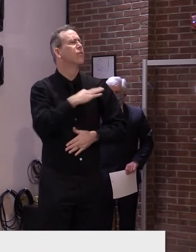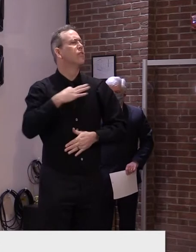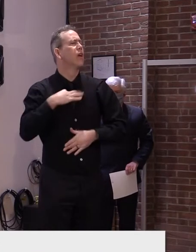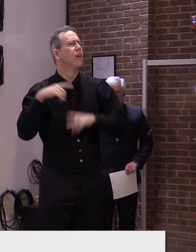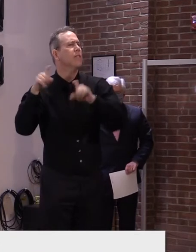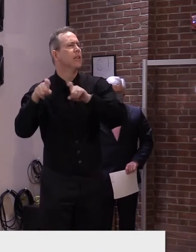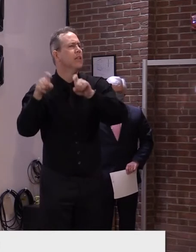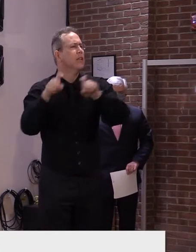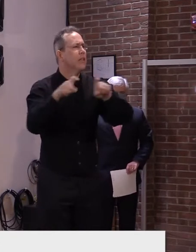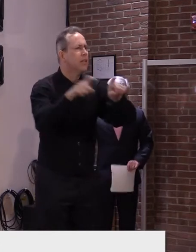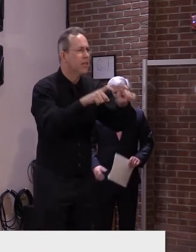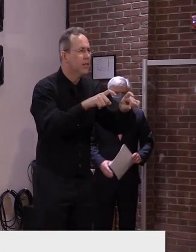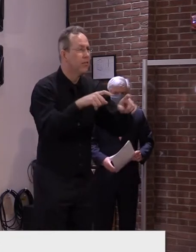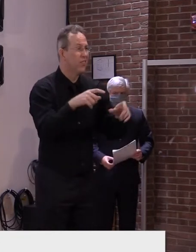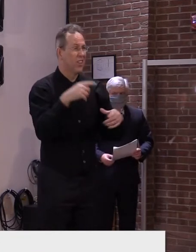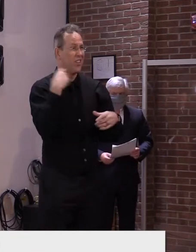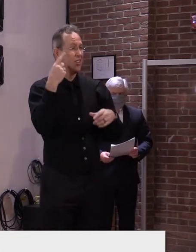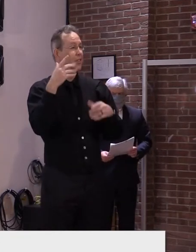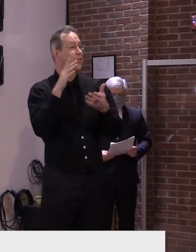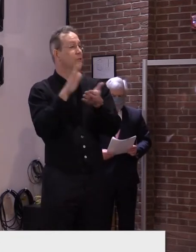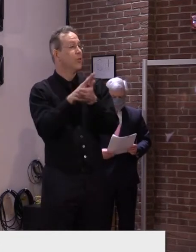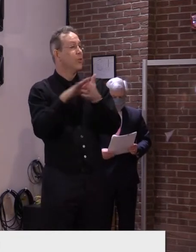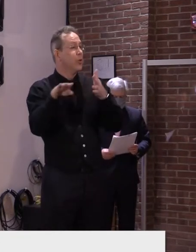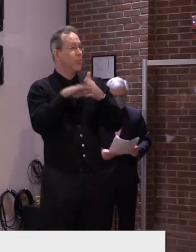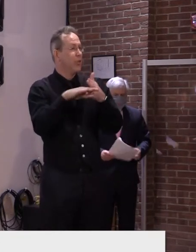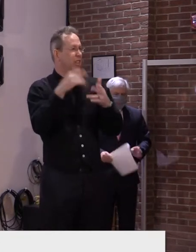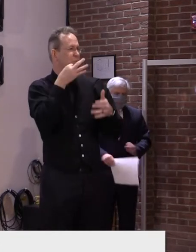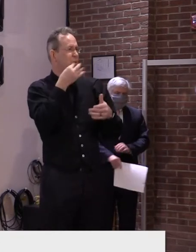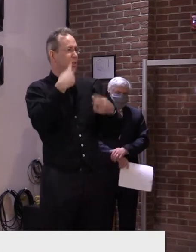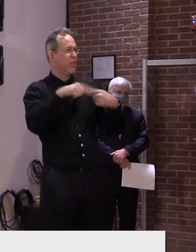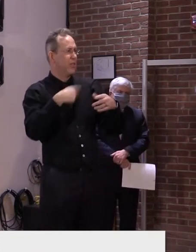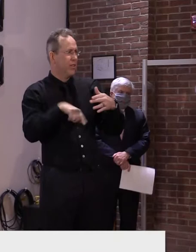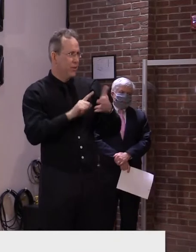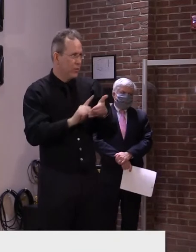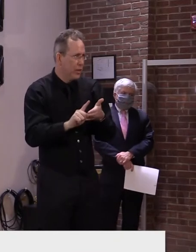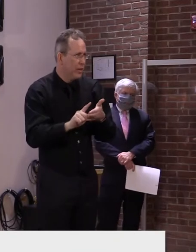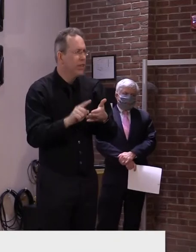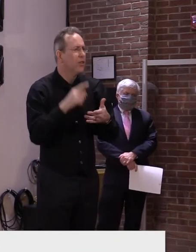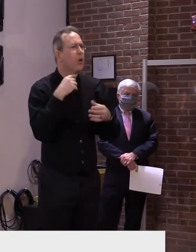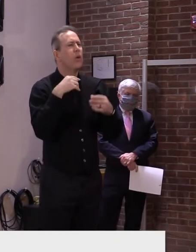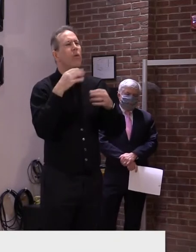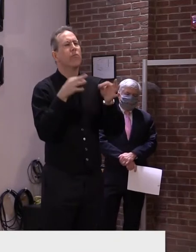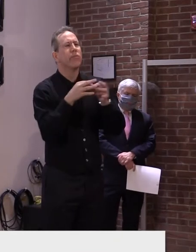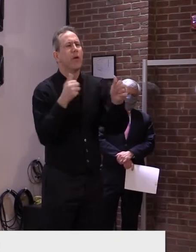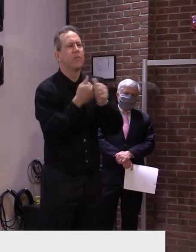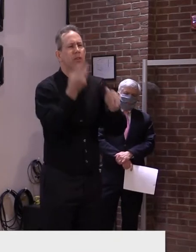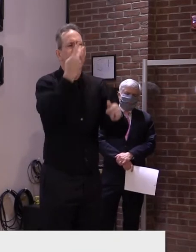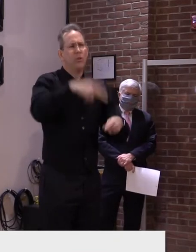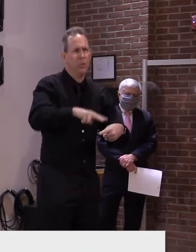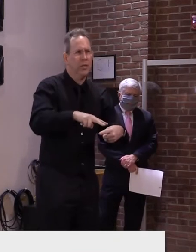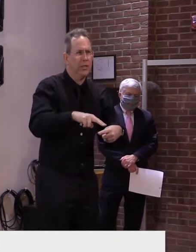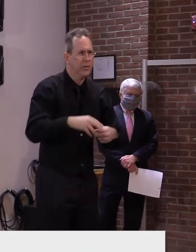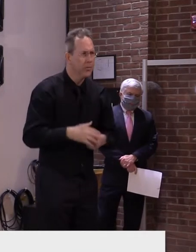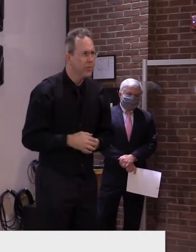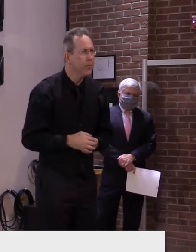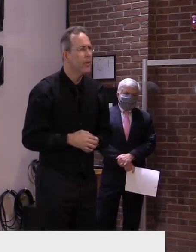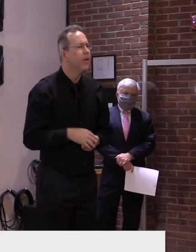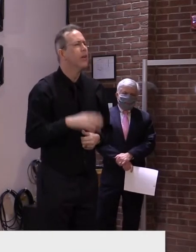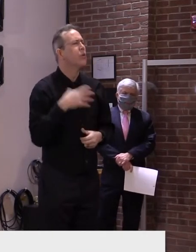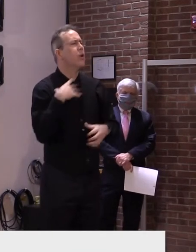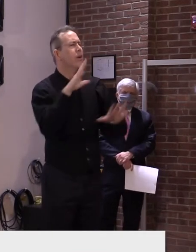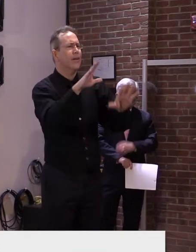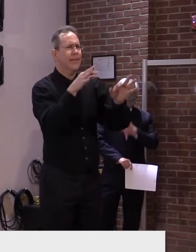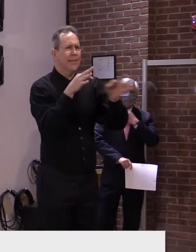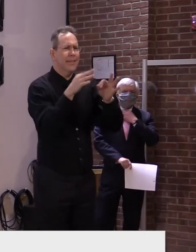half are out next week. This made the logistics behind the testing a bit more complex than normal. Some of the testing had to be